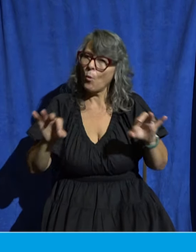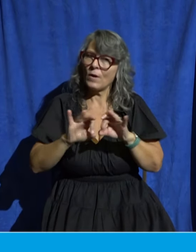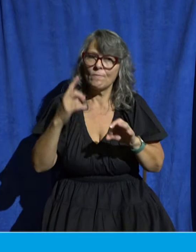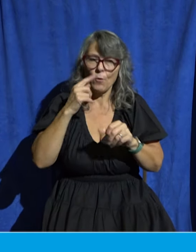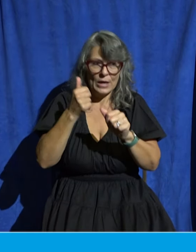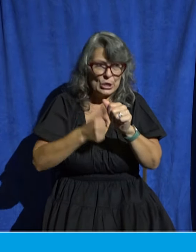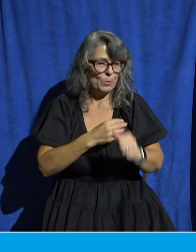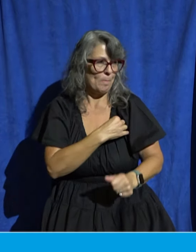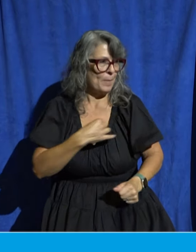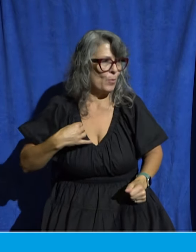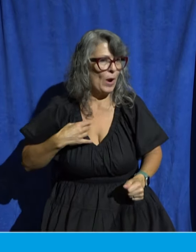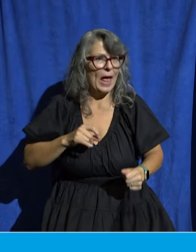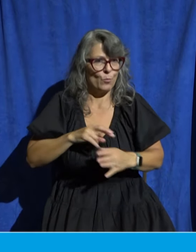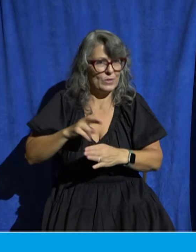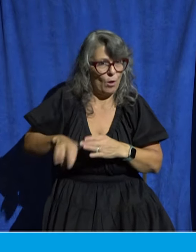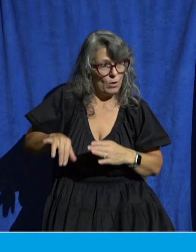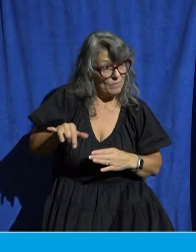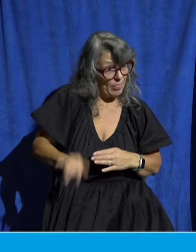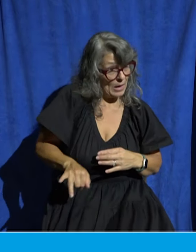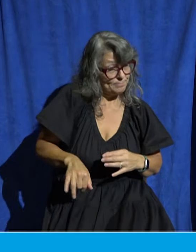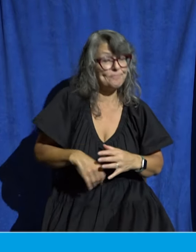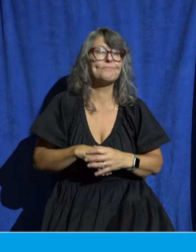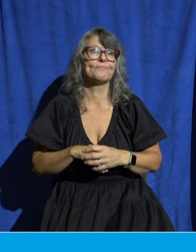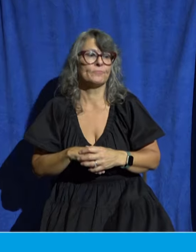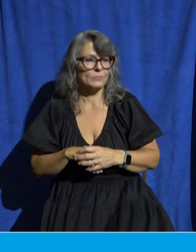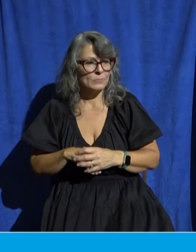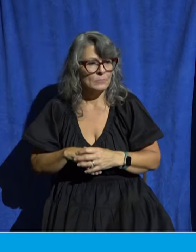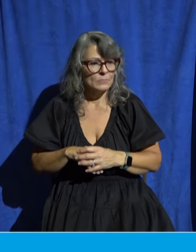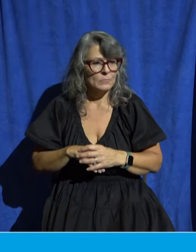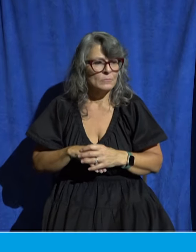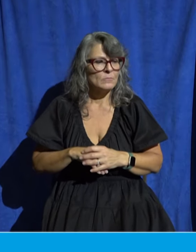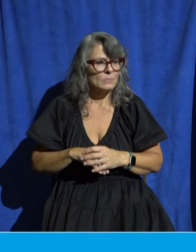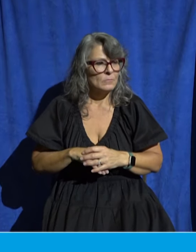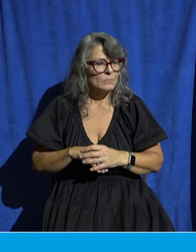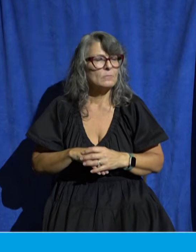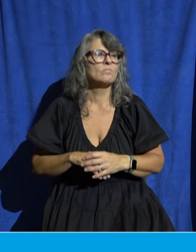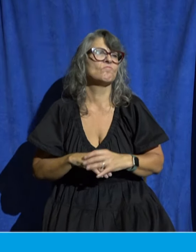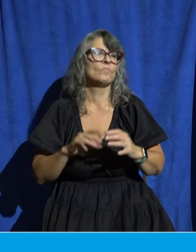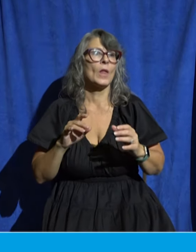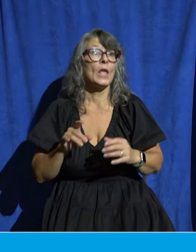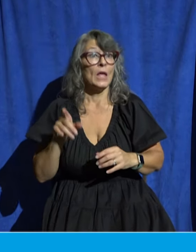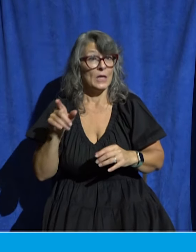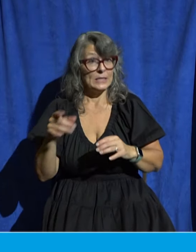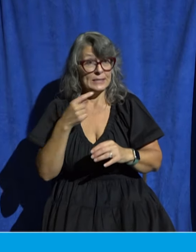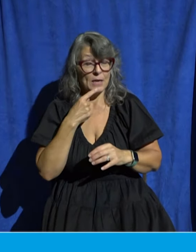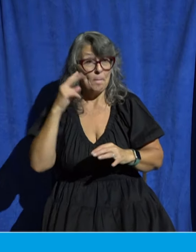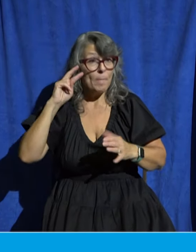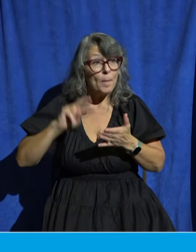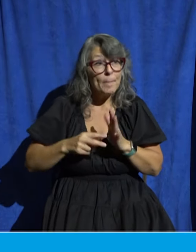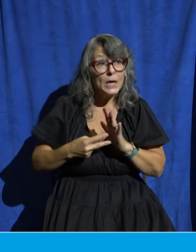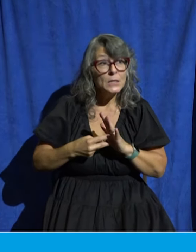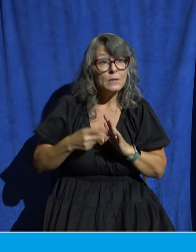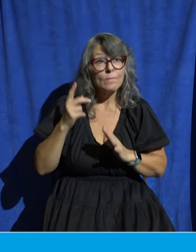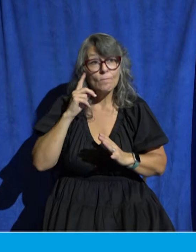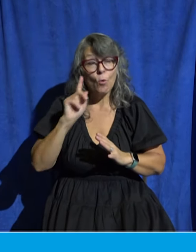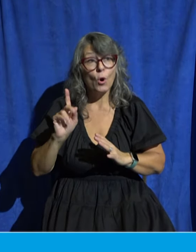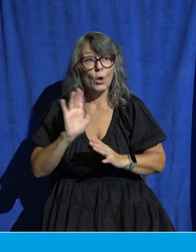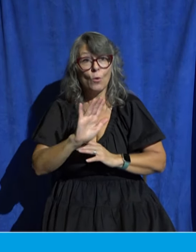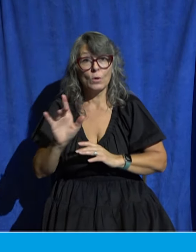so he in setting up this passage after highlighting how God gifts the church with various leaders he says that the purpose of their gifting is starting in verse 12 to